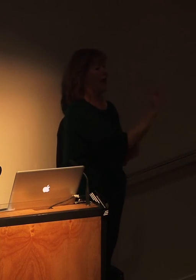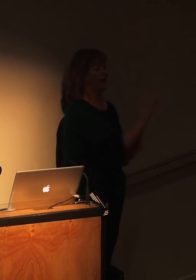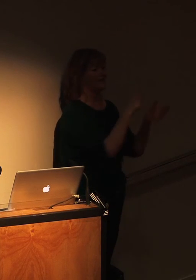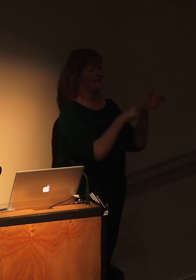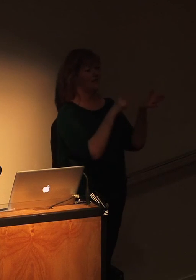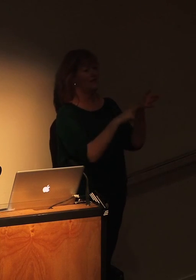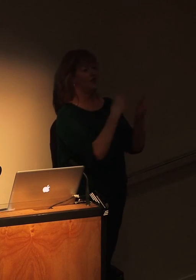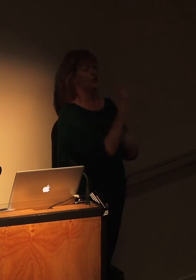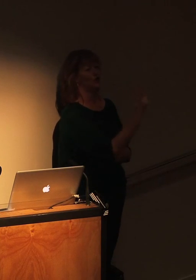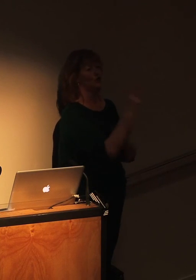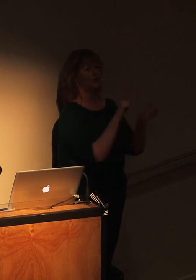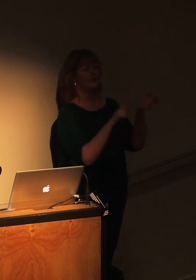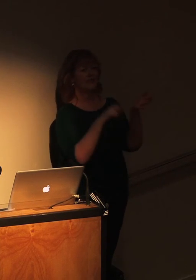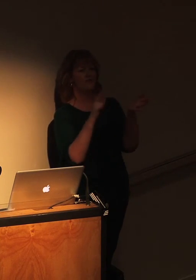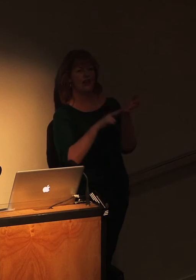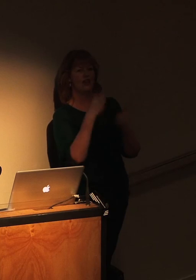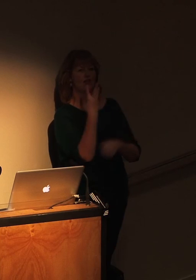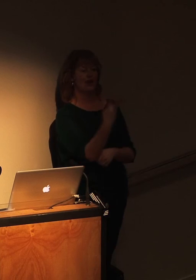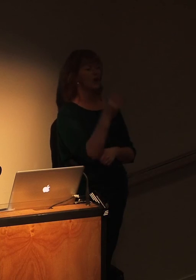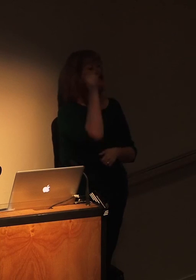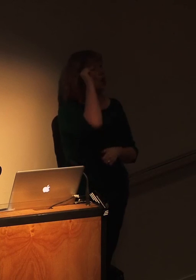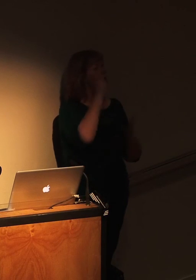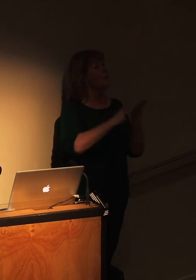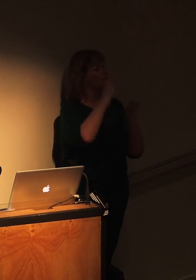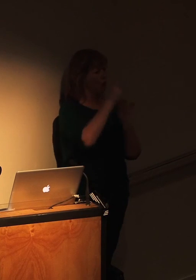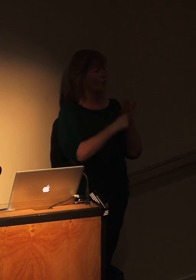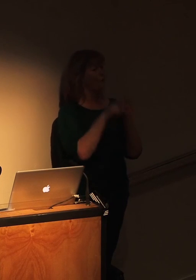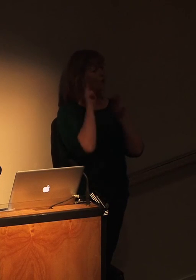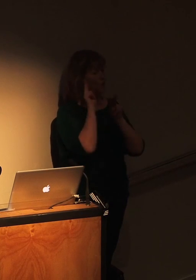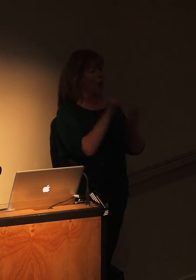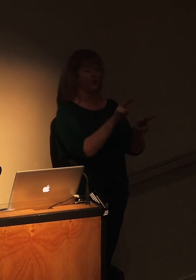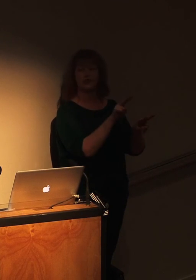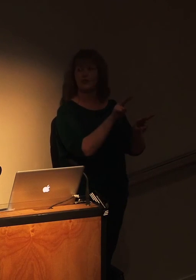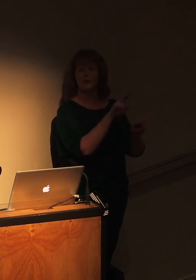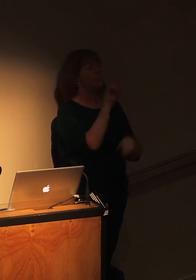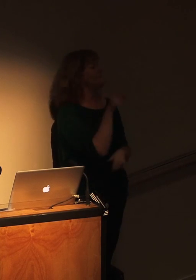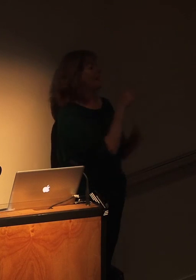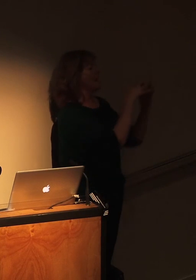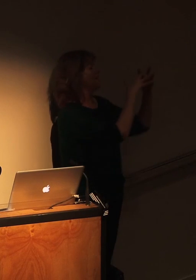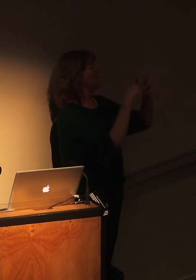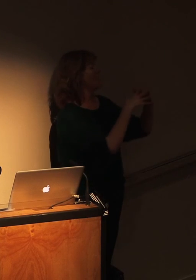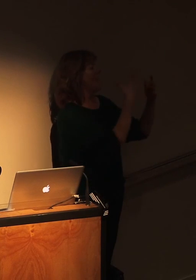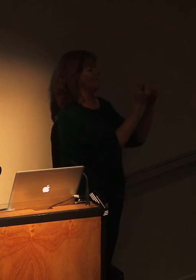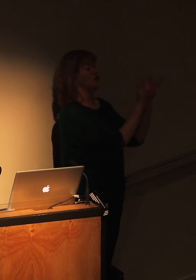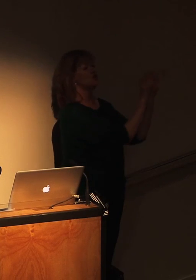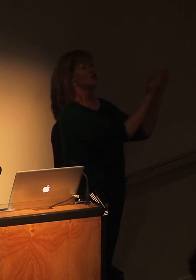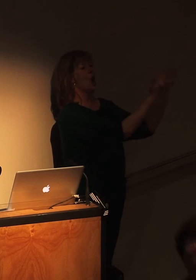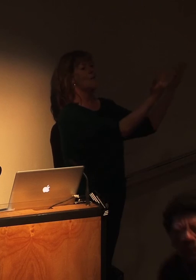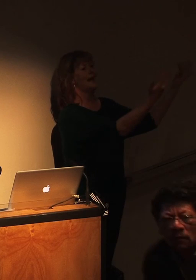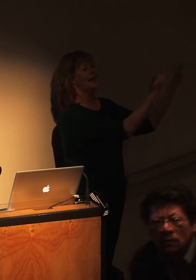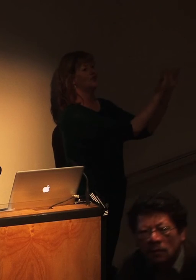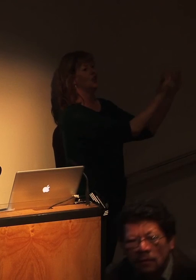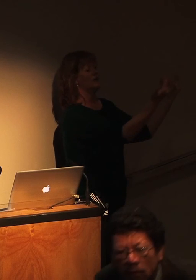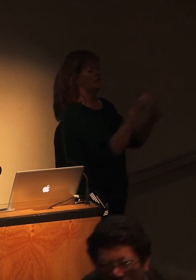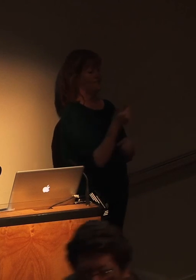channels than that, but you know the programs that you're going to watch, and you're going specifically to look for channels. In America, they've had so many channels for so long that they don't have that, so people